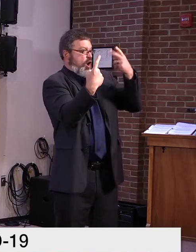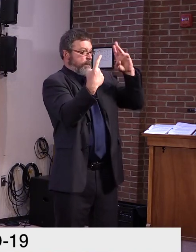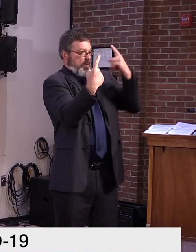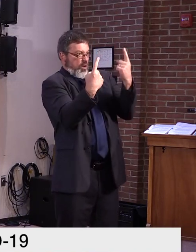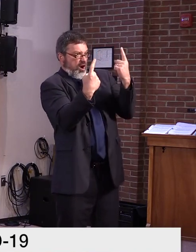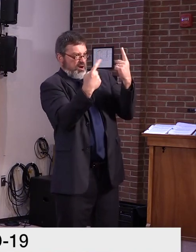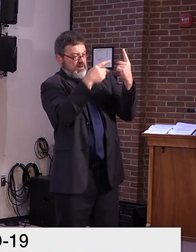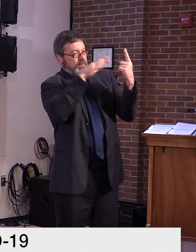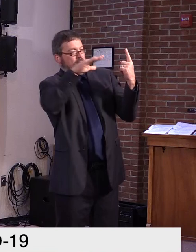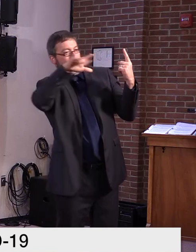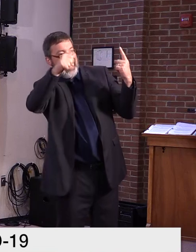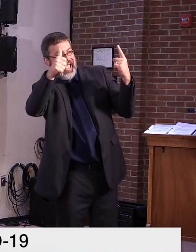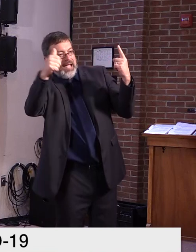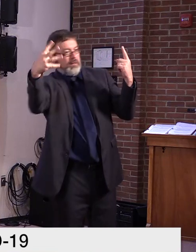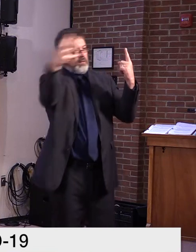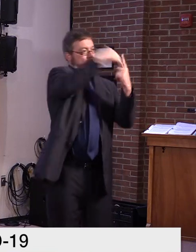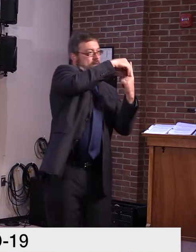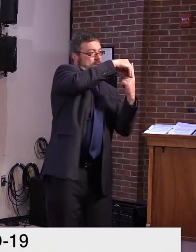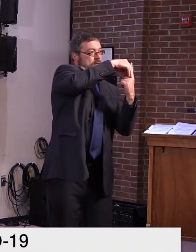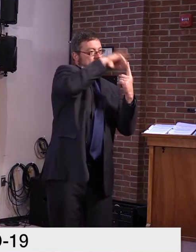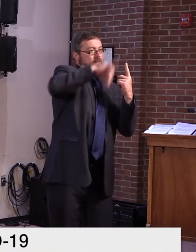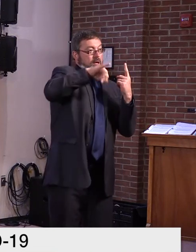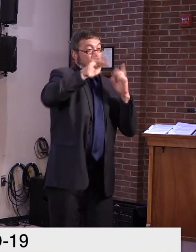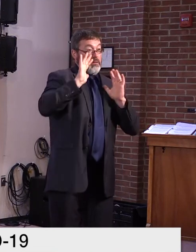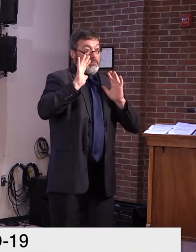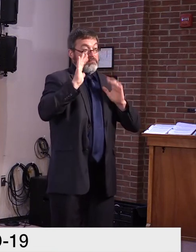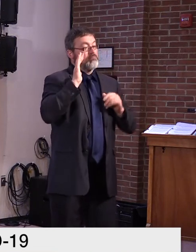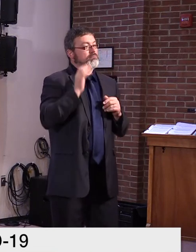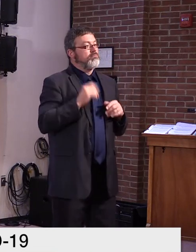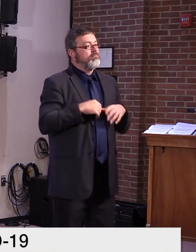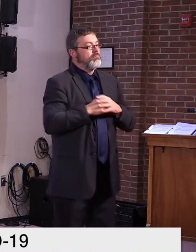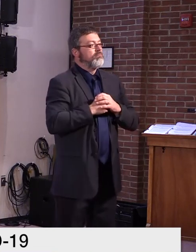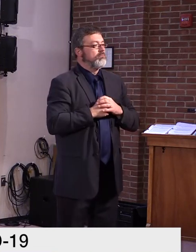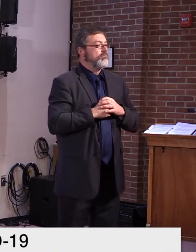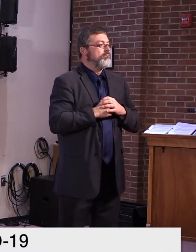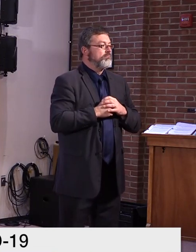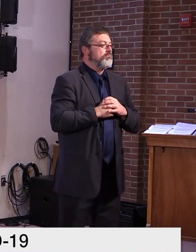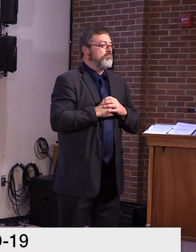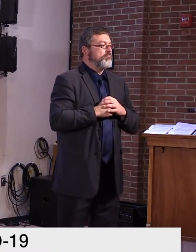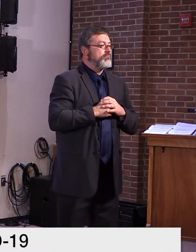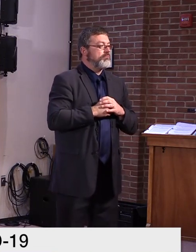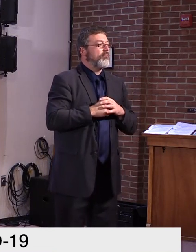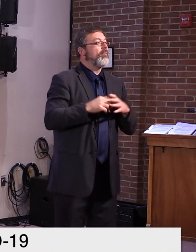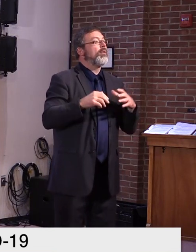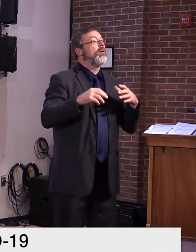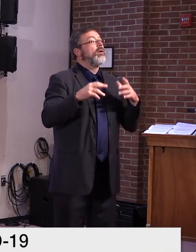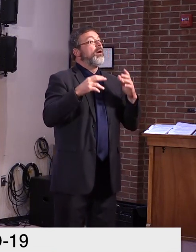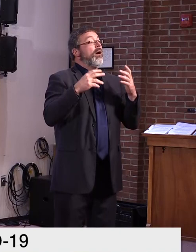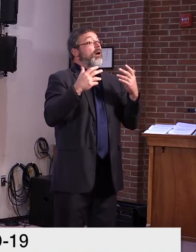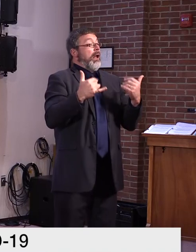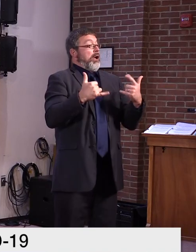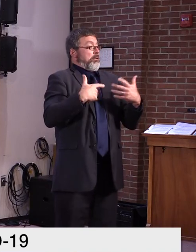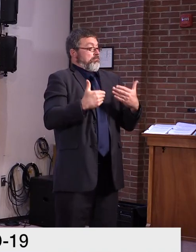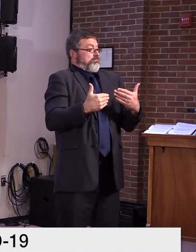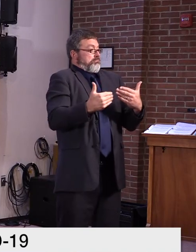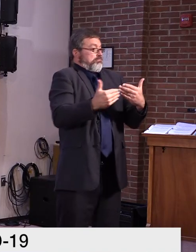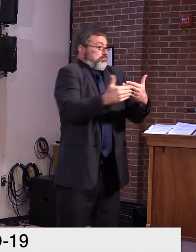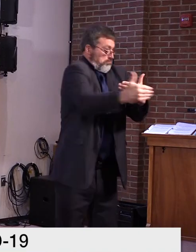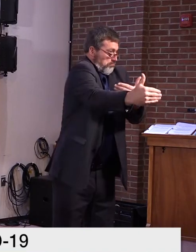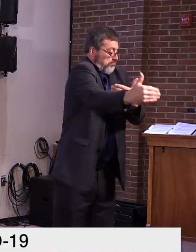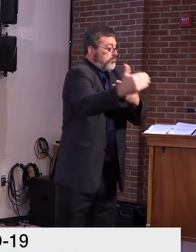particular attention to those areas of the state where there, we need additional child care,